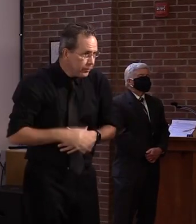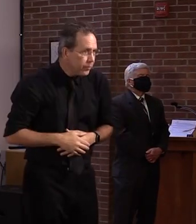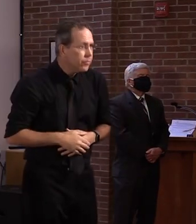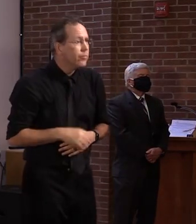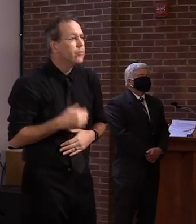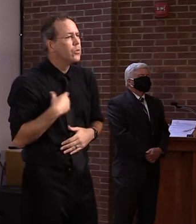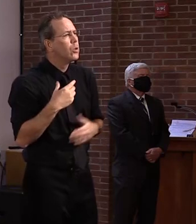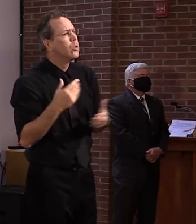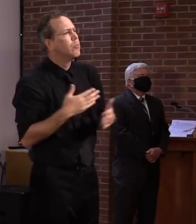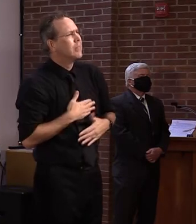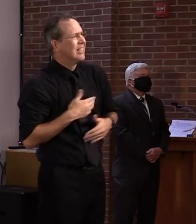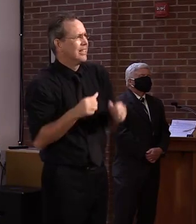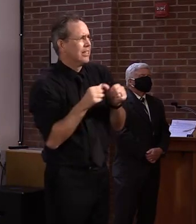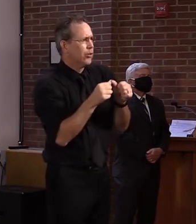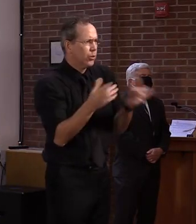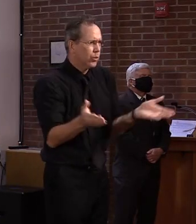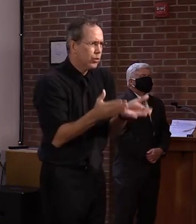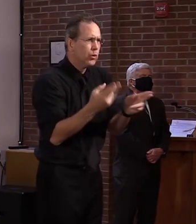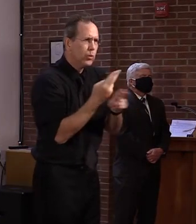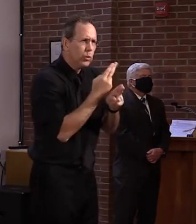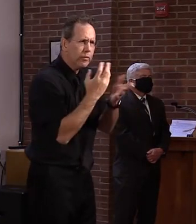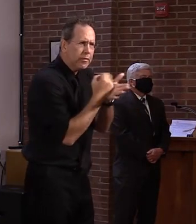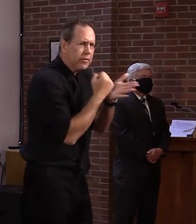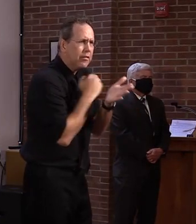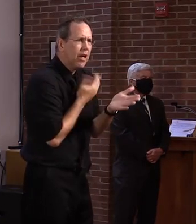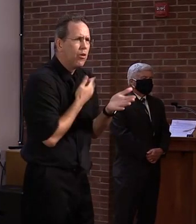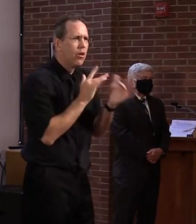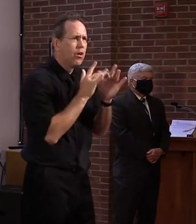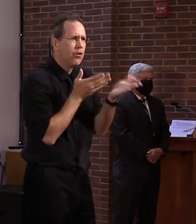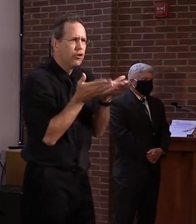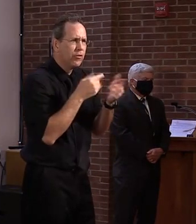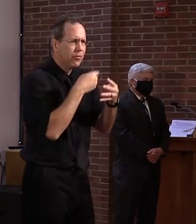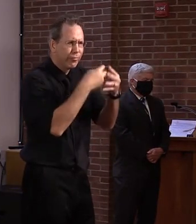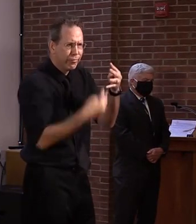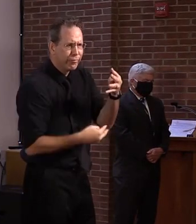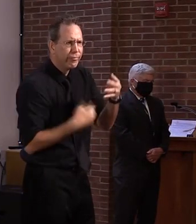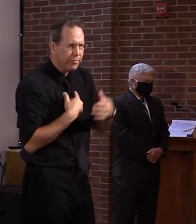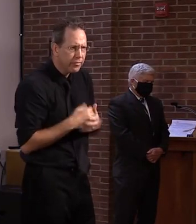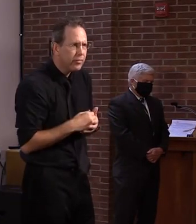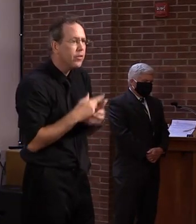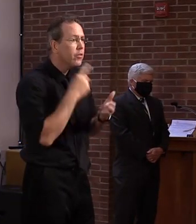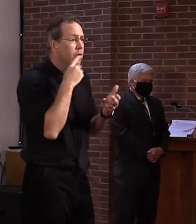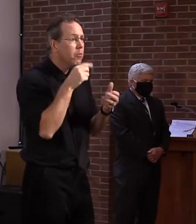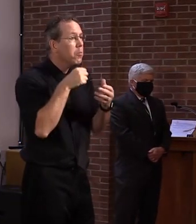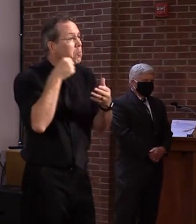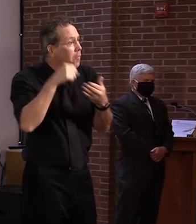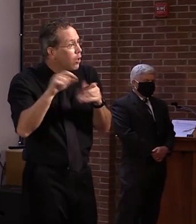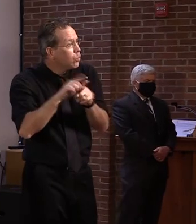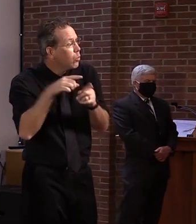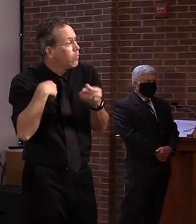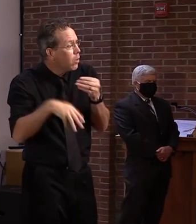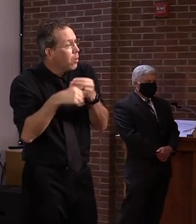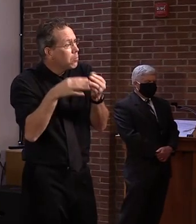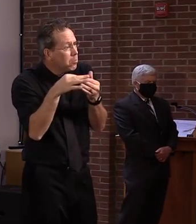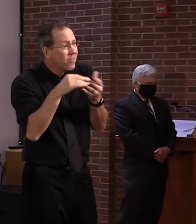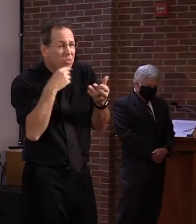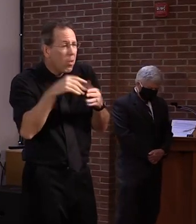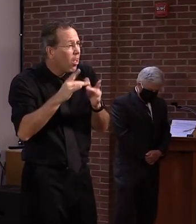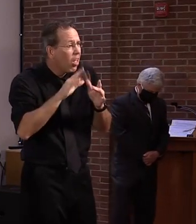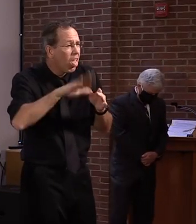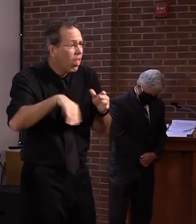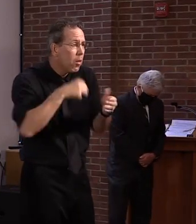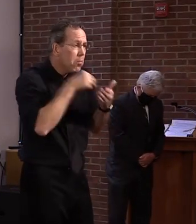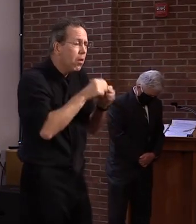continue using the many services that are available online and by mail. We urge you to take advantage of the efficiency